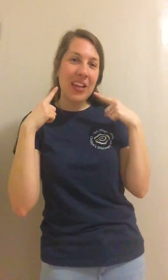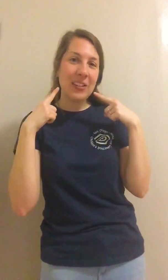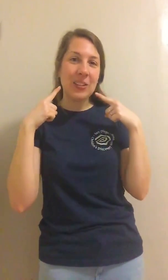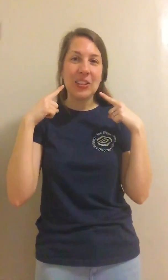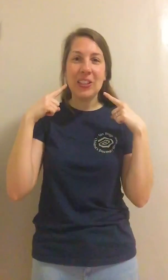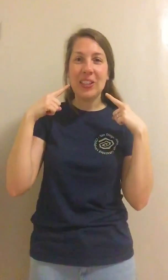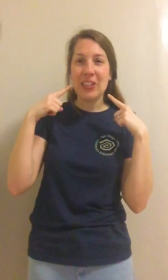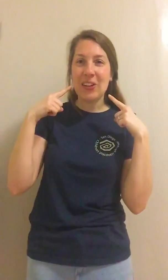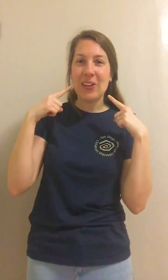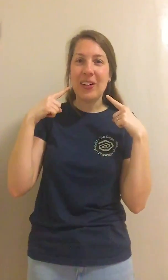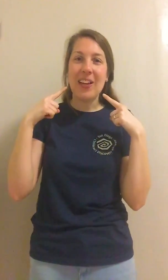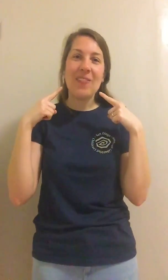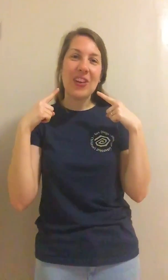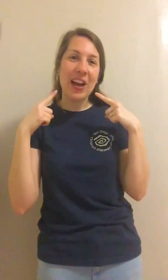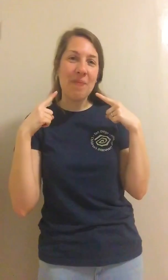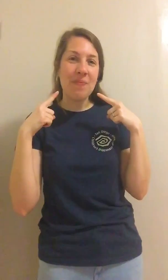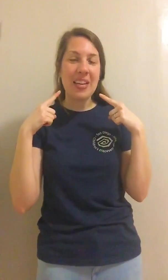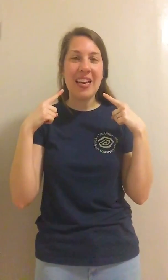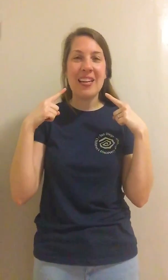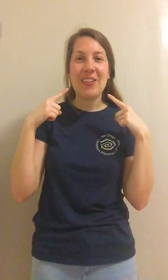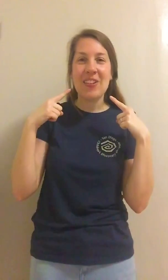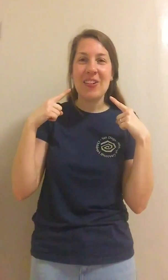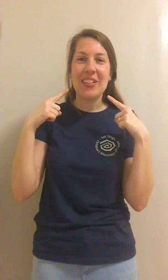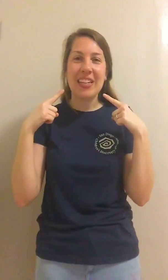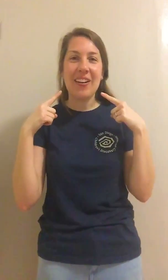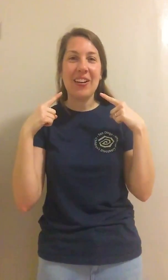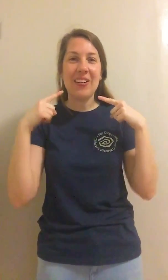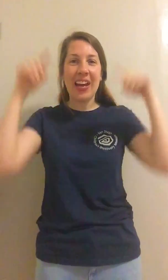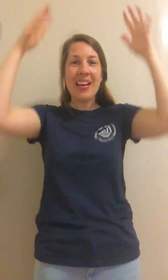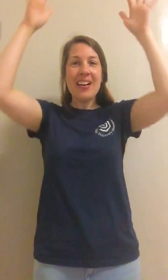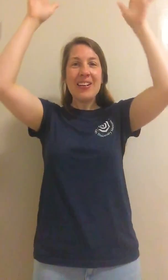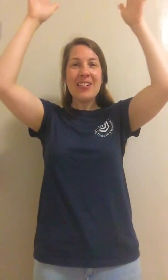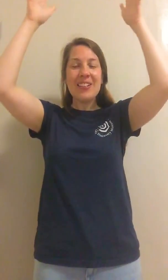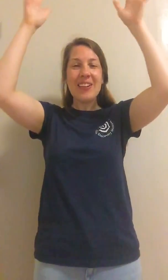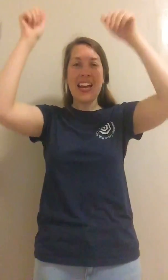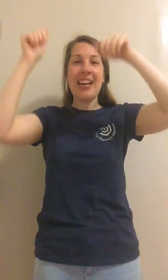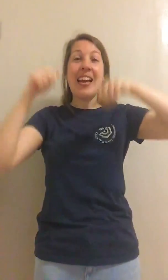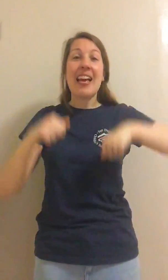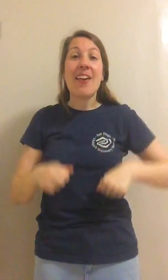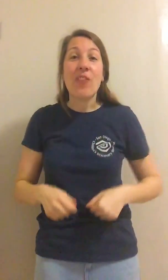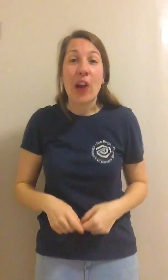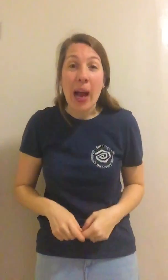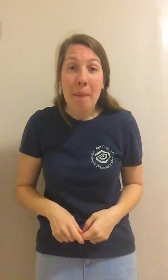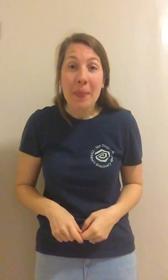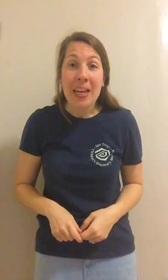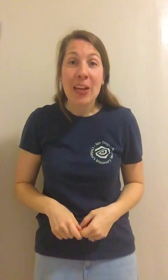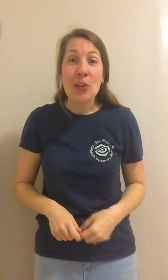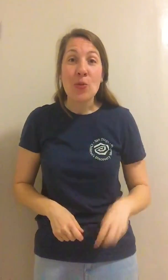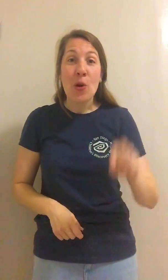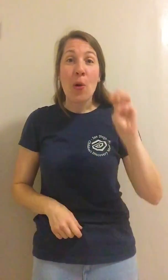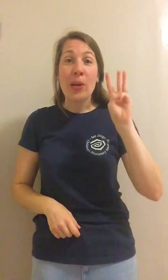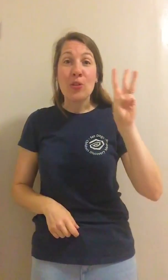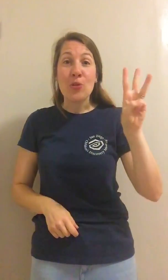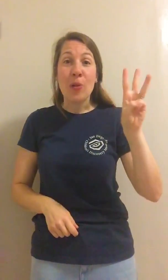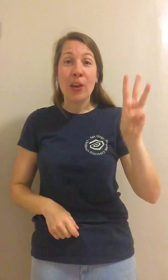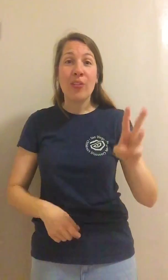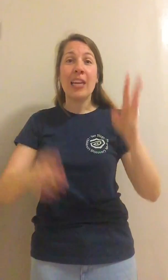face will surely show it. If you're happy and you know it, hooray! Hooray! If you're happy and you know it, do all three!